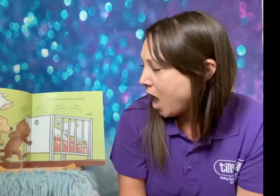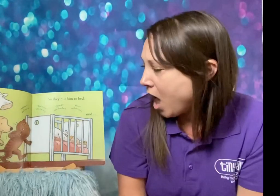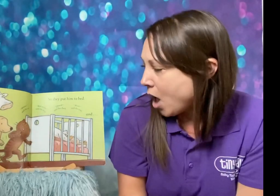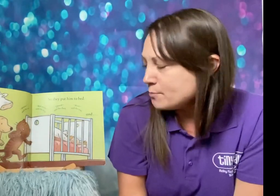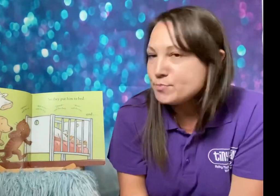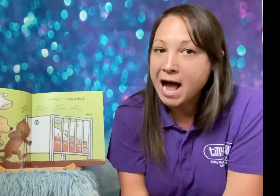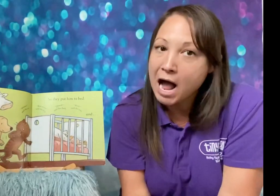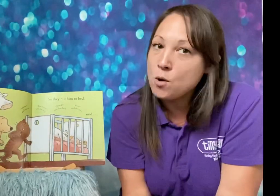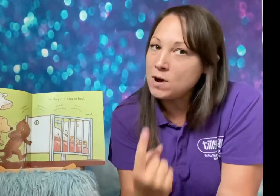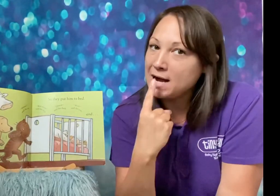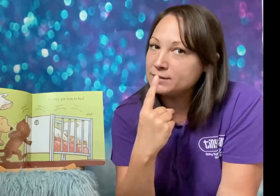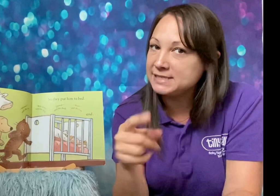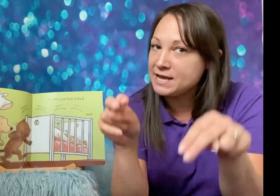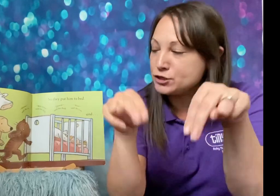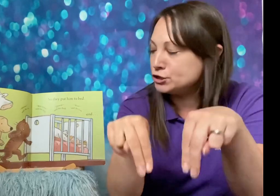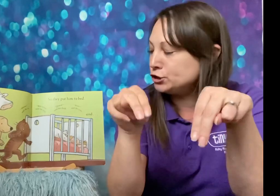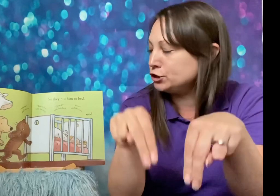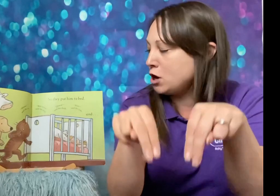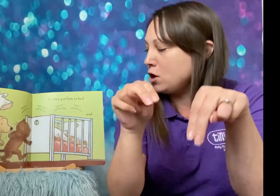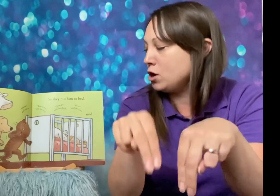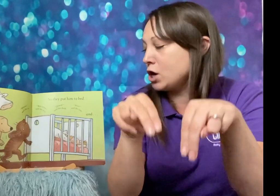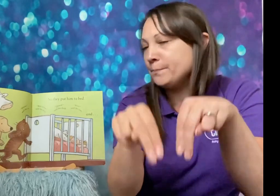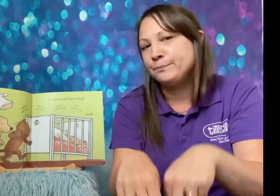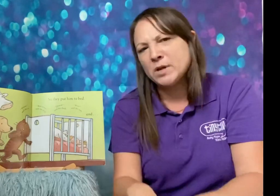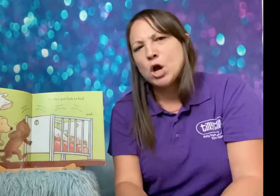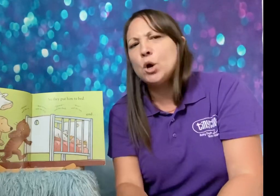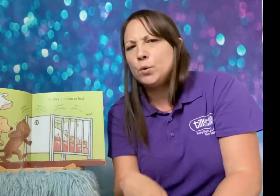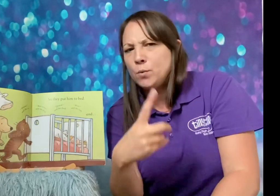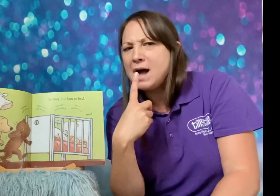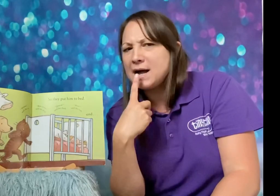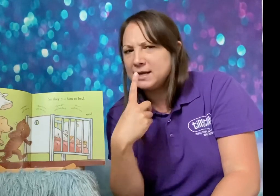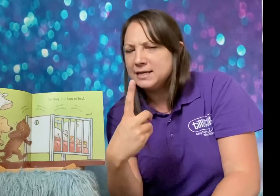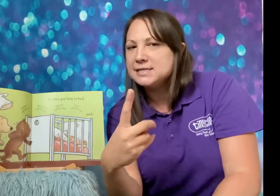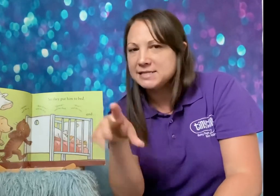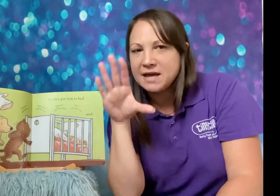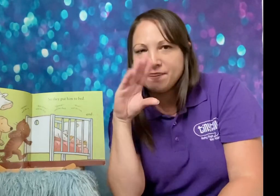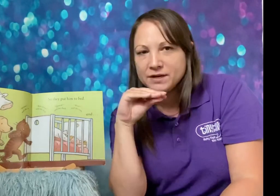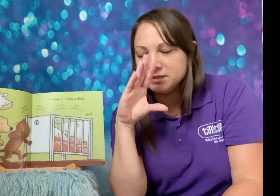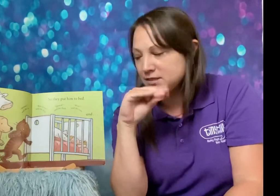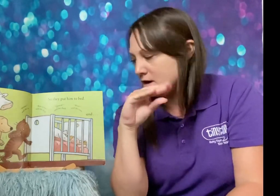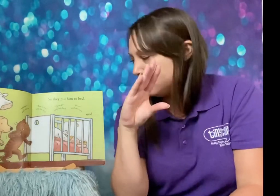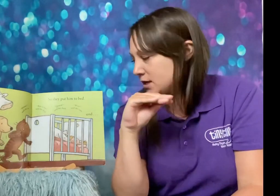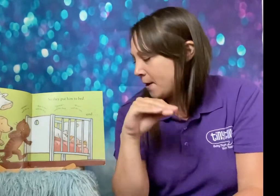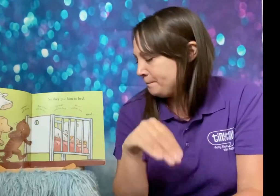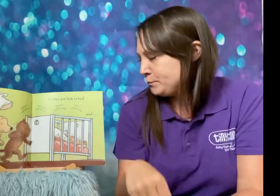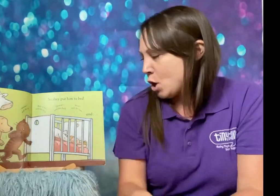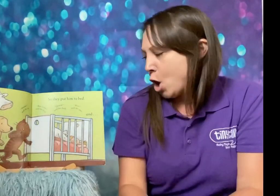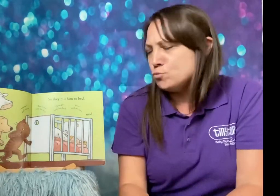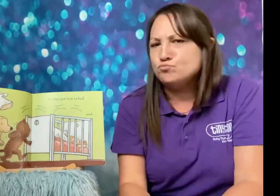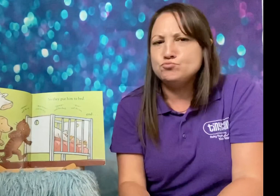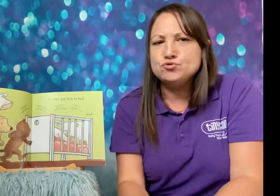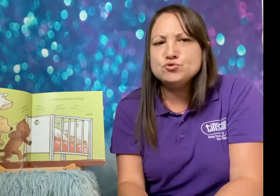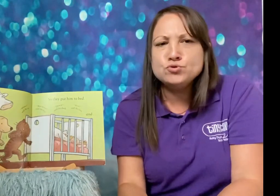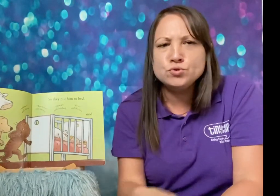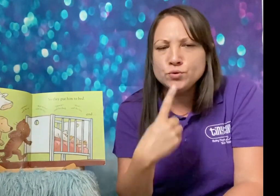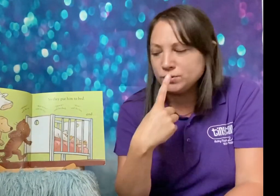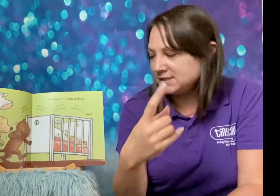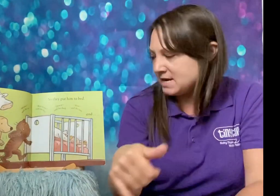Bow wow said the dog. Quack said the duck. Moo said